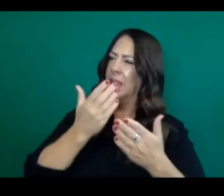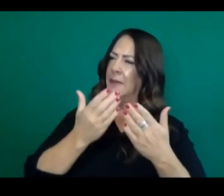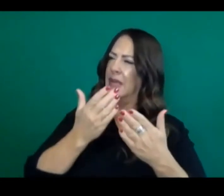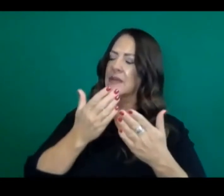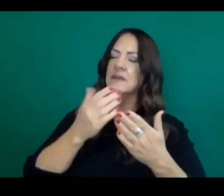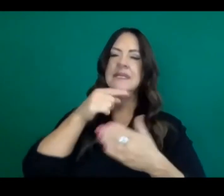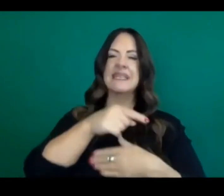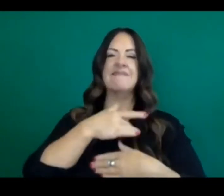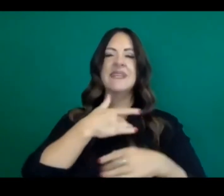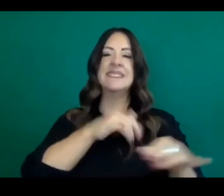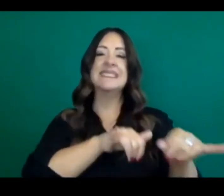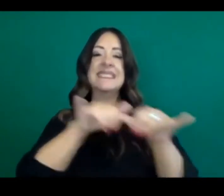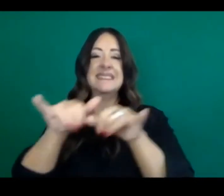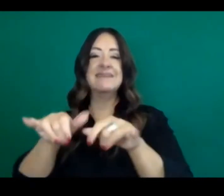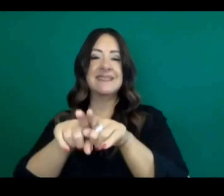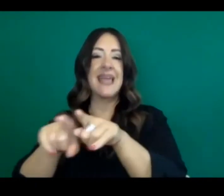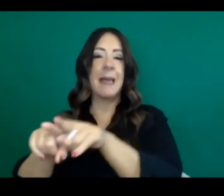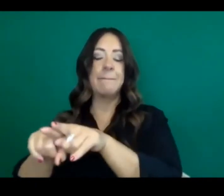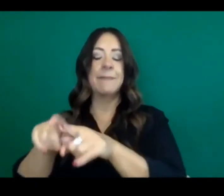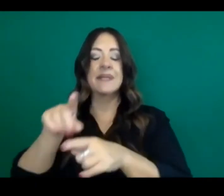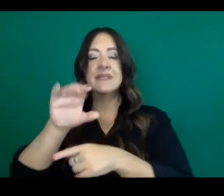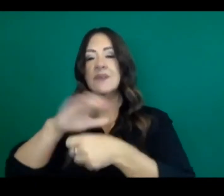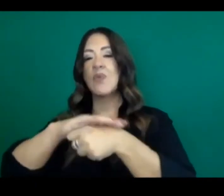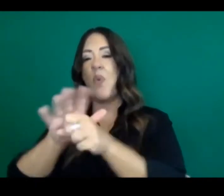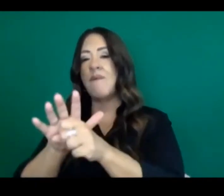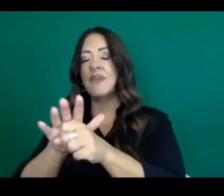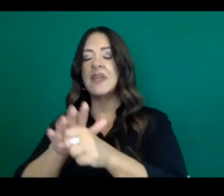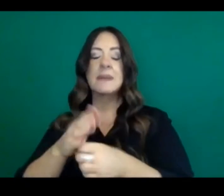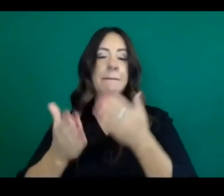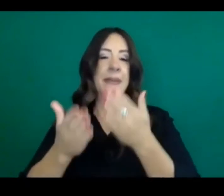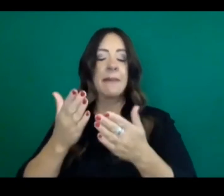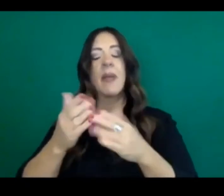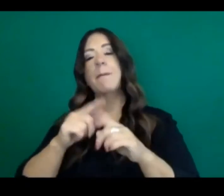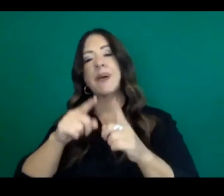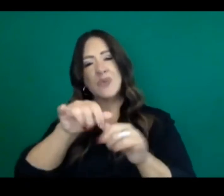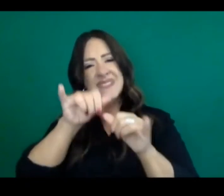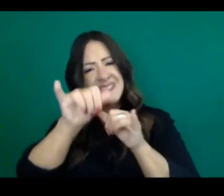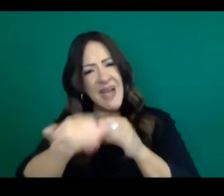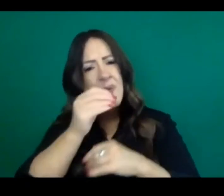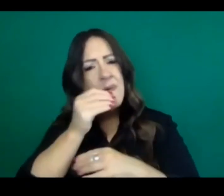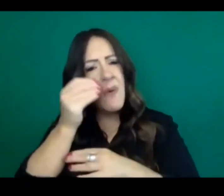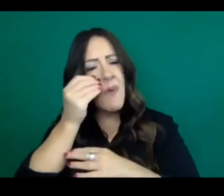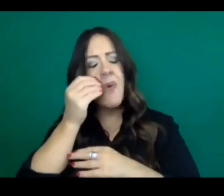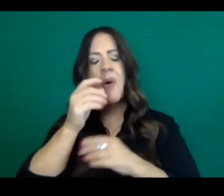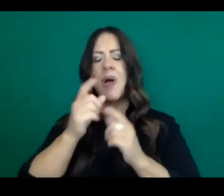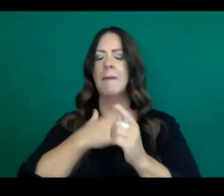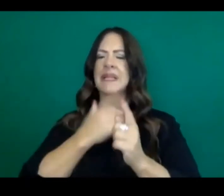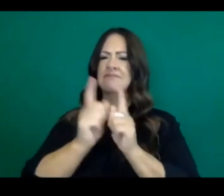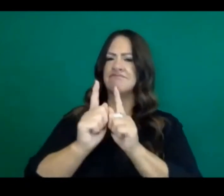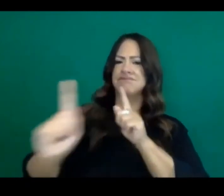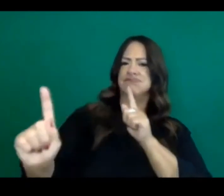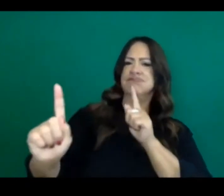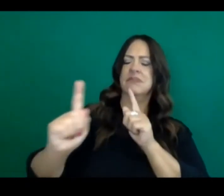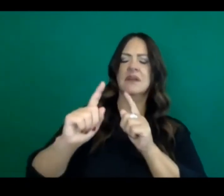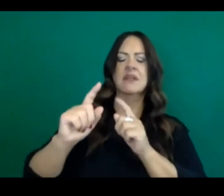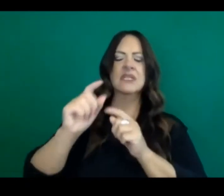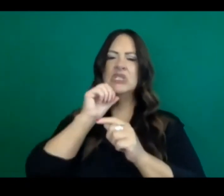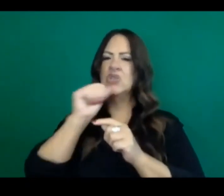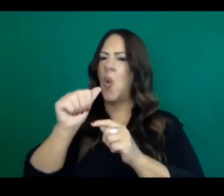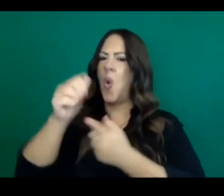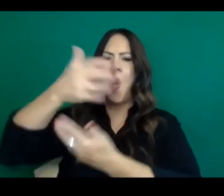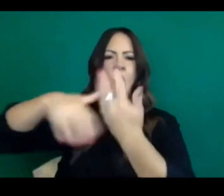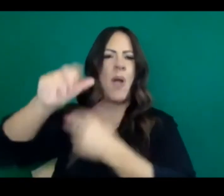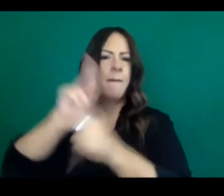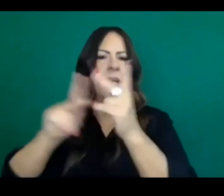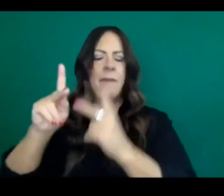COVID. Please stay home. Please make sure that you're keeping your distance from those who aren't sick, that you haven't been